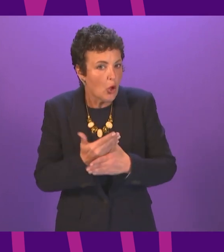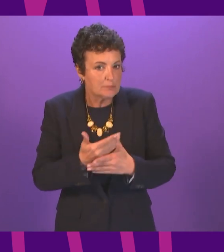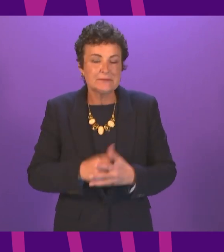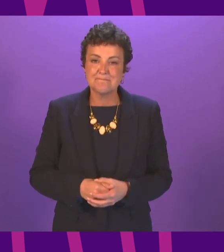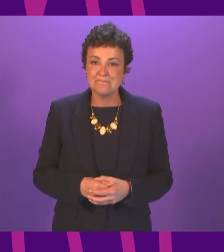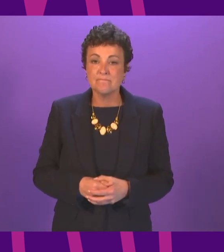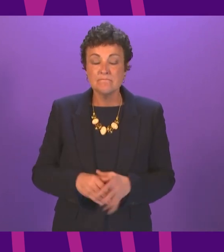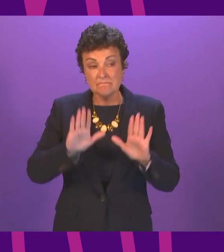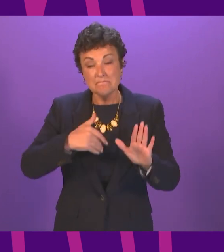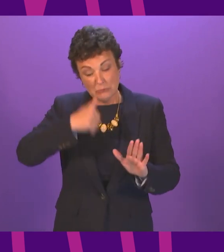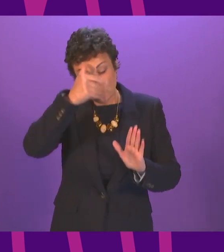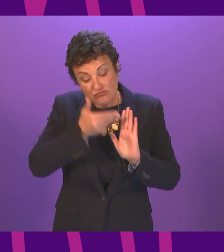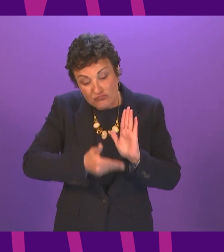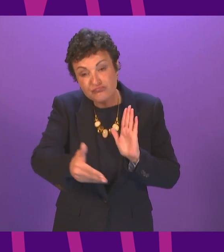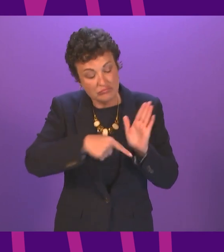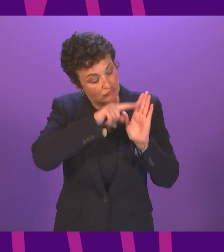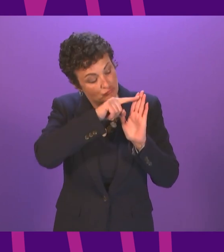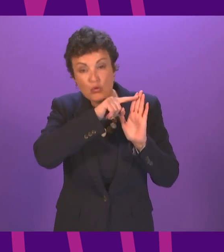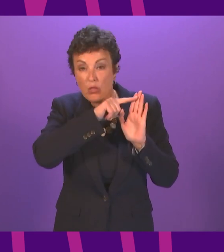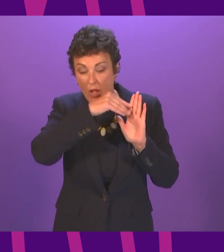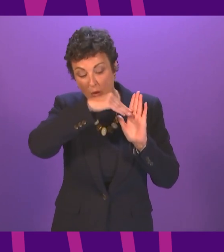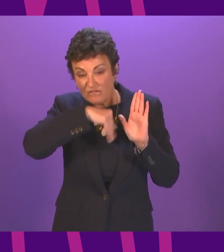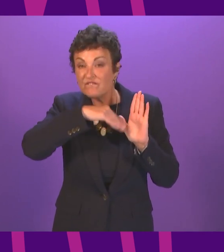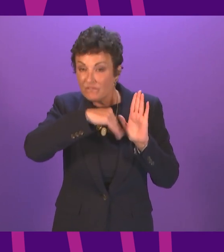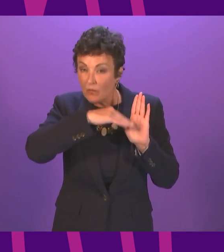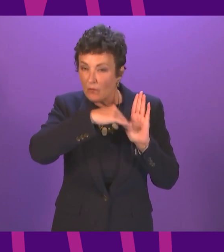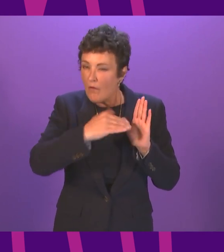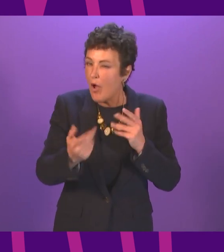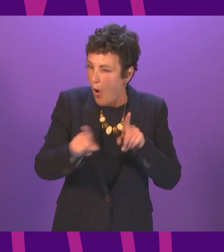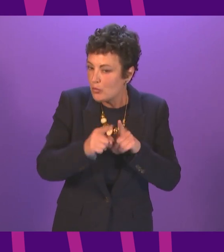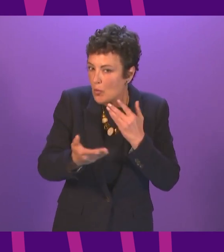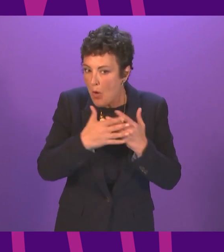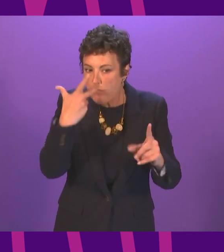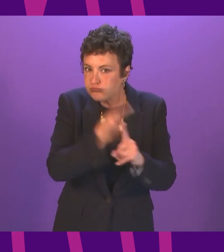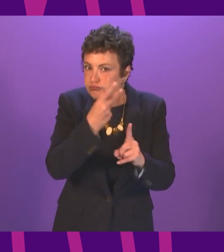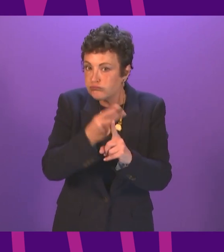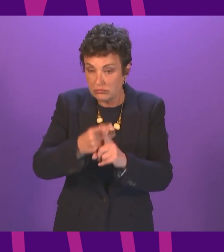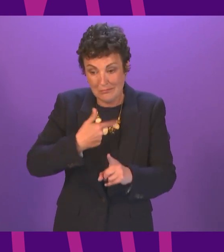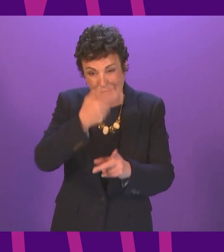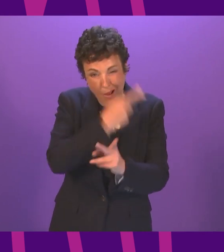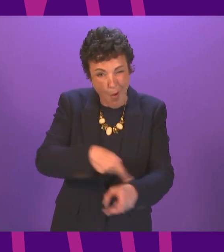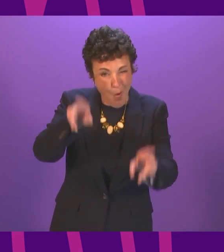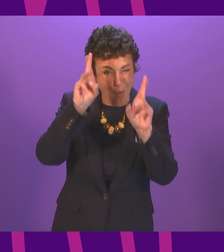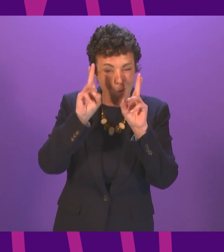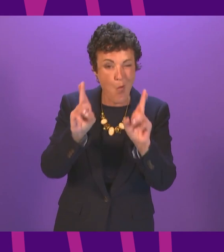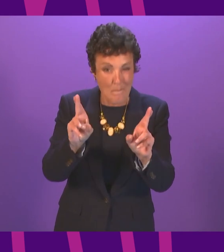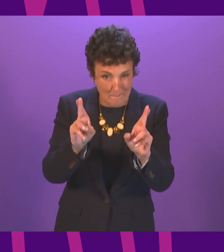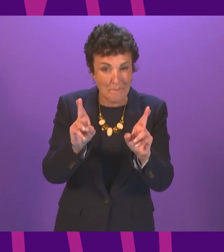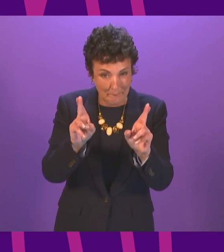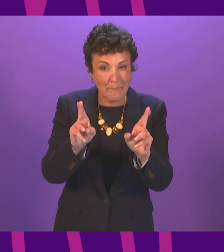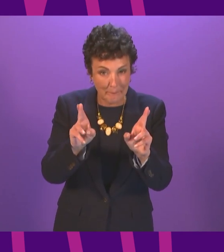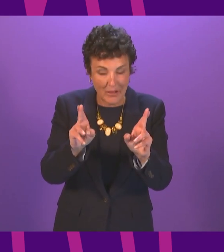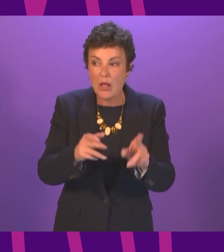easing of restrictions and further roll out of vaccination programme I hope footfall will increase